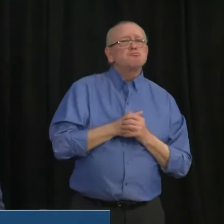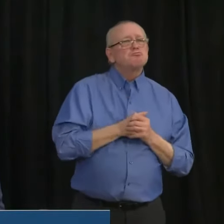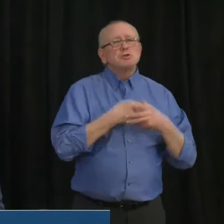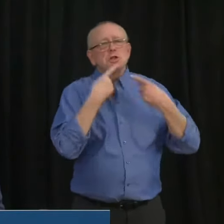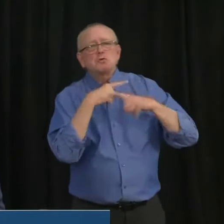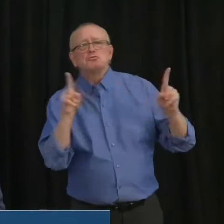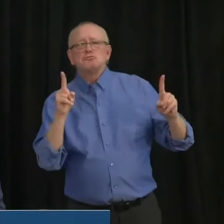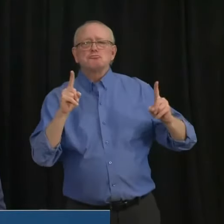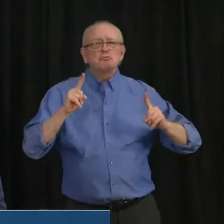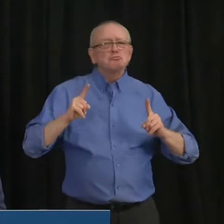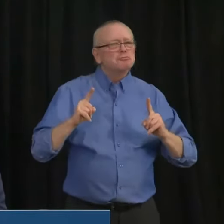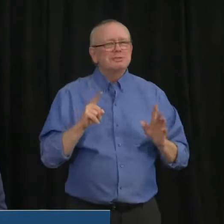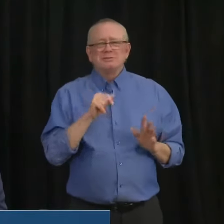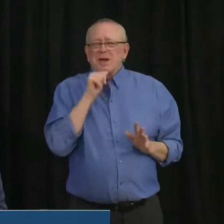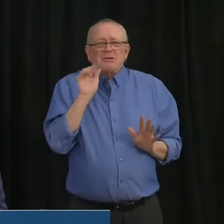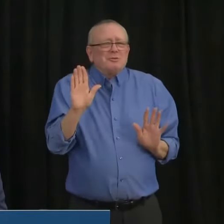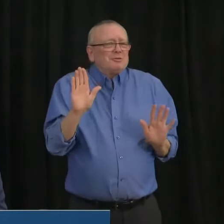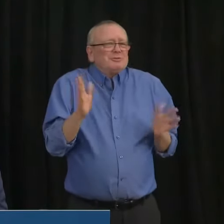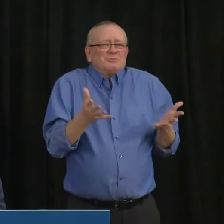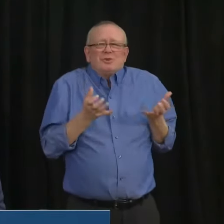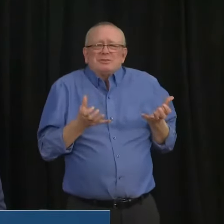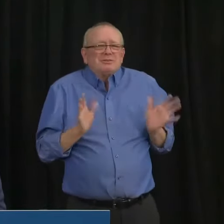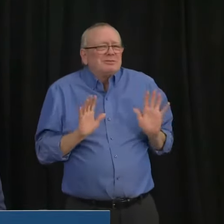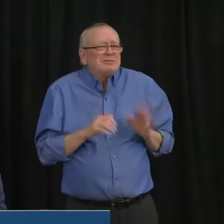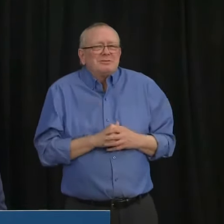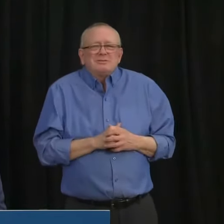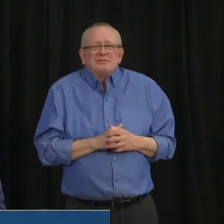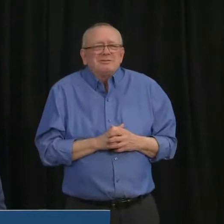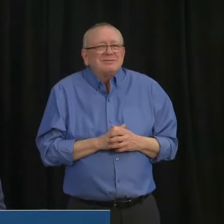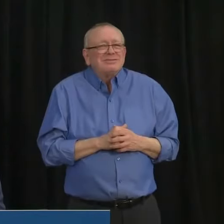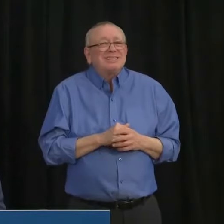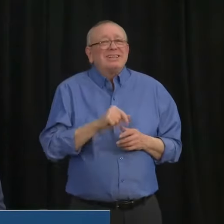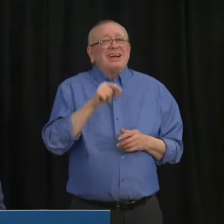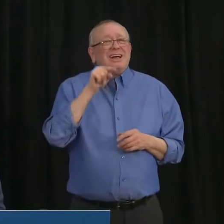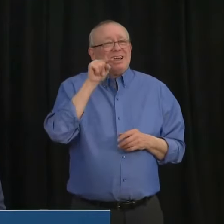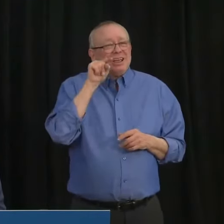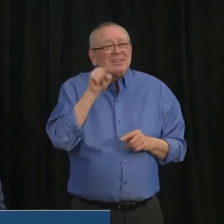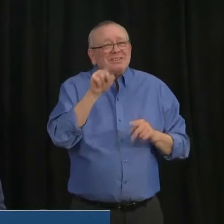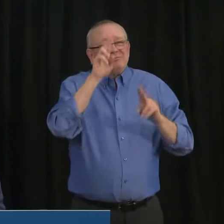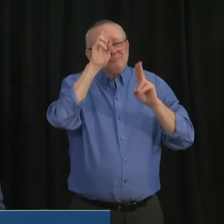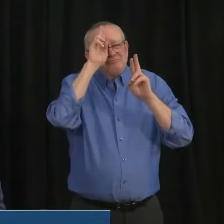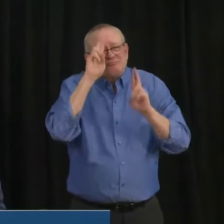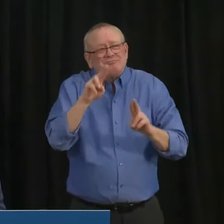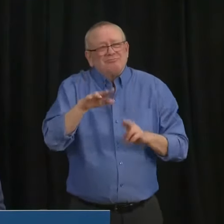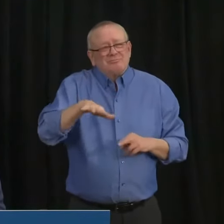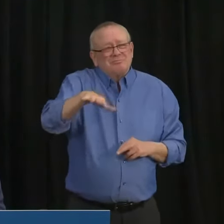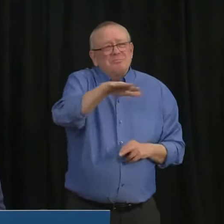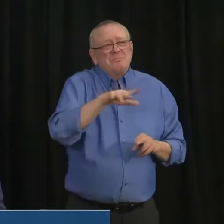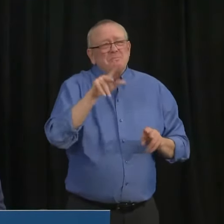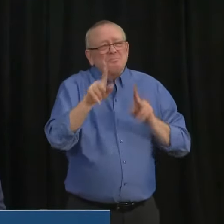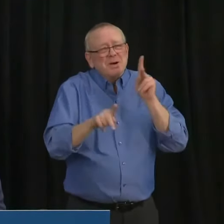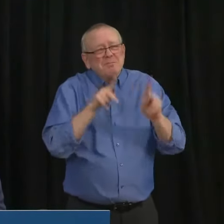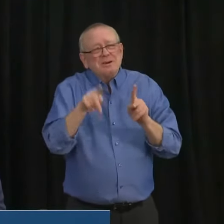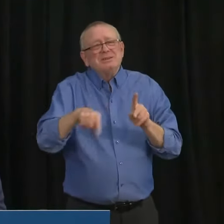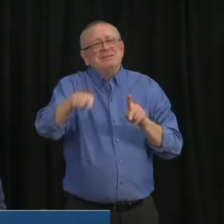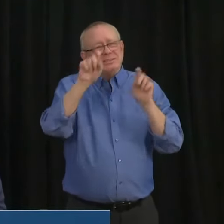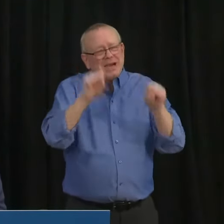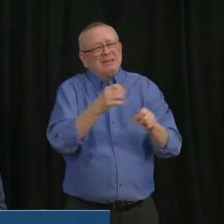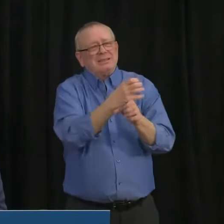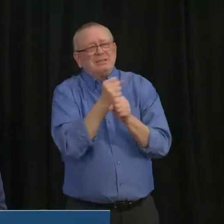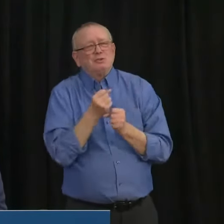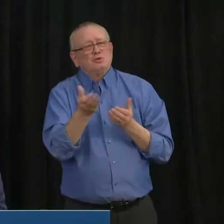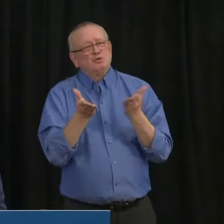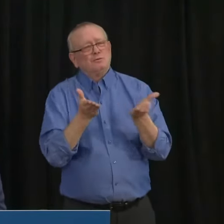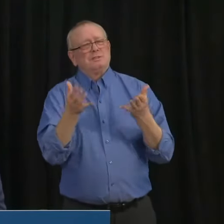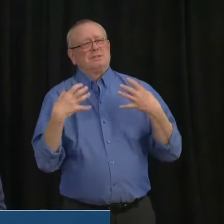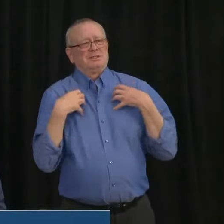political preference, personal preference. This is about those people and whether or not they will be able to get access to critical